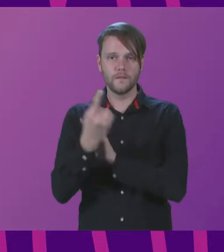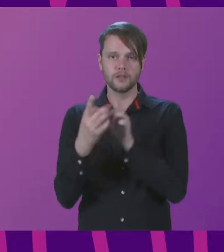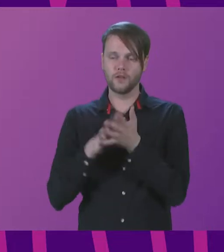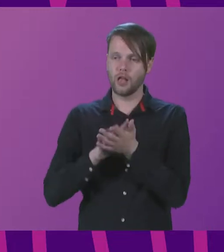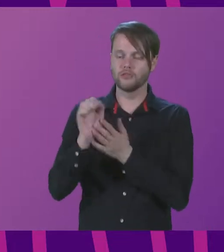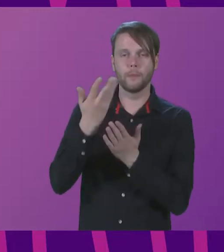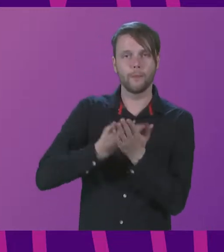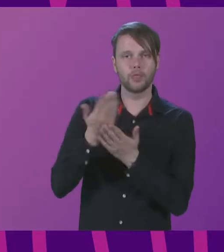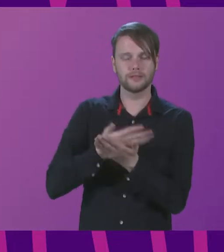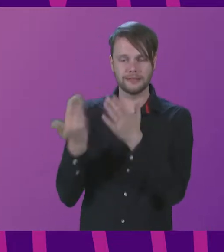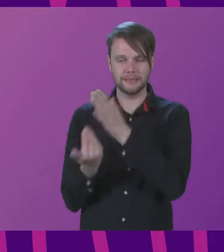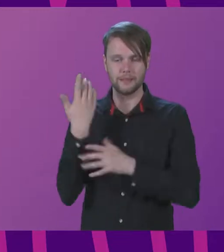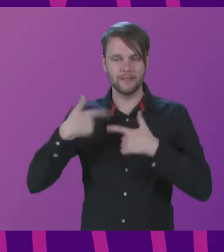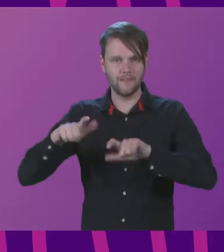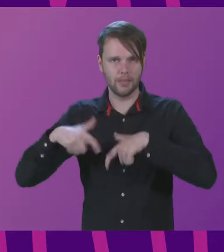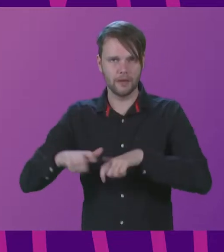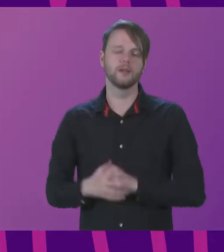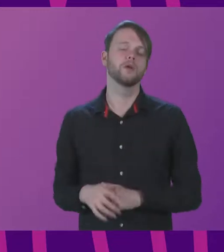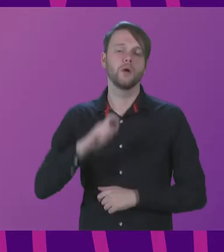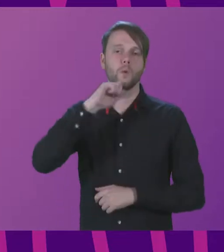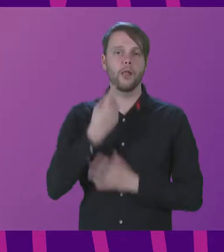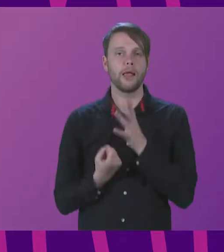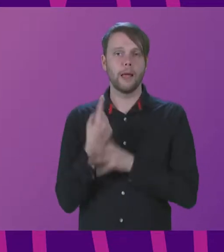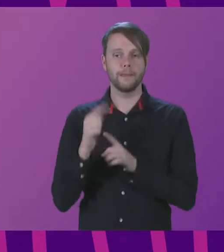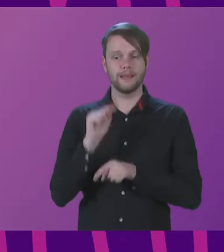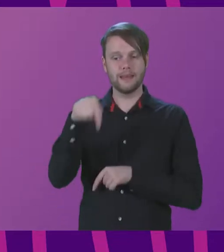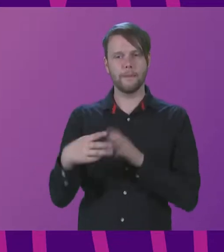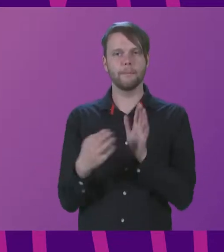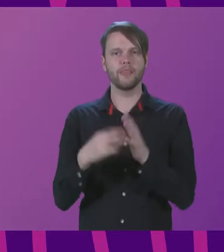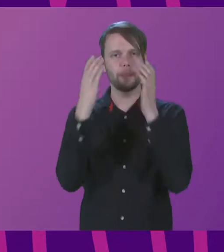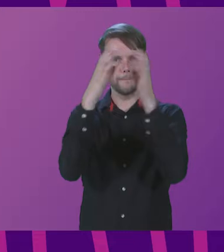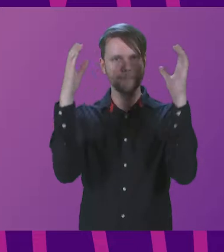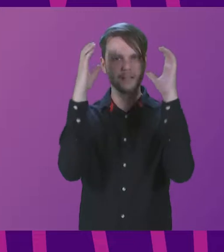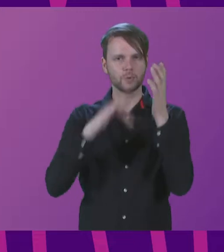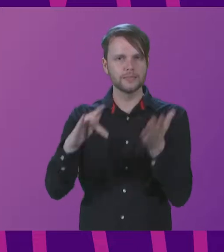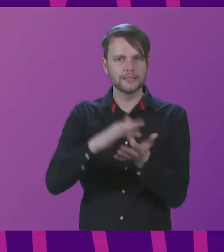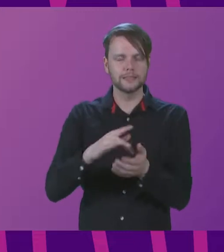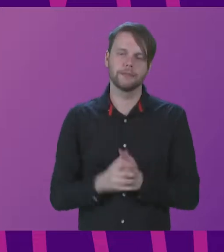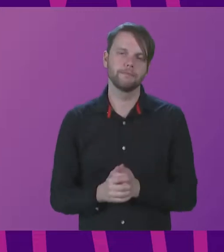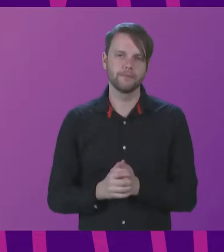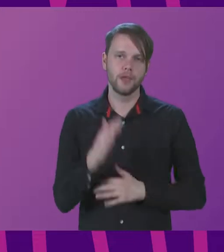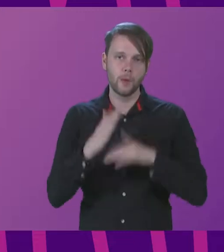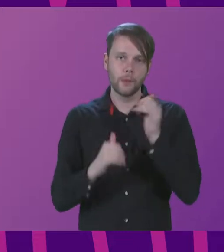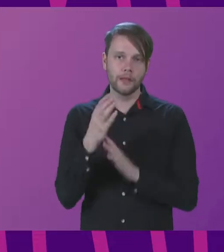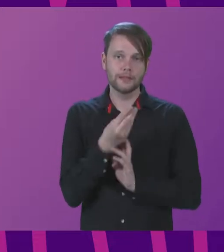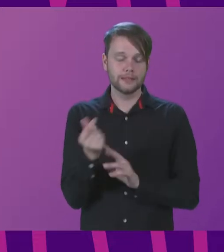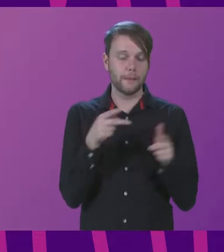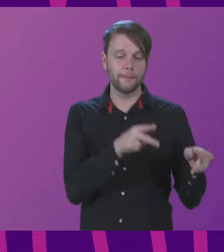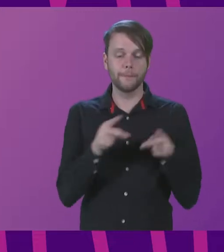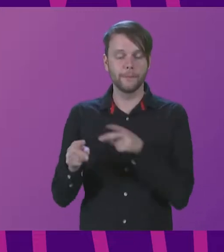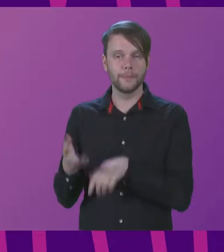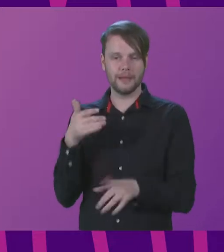Development, which as you've just heard, will be taking place next month in Mexico City. And we'll build on some of the pathways actually